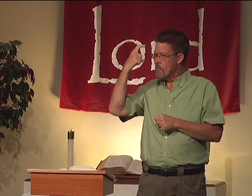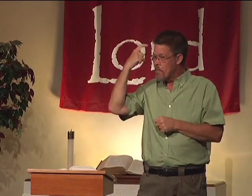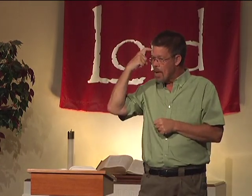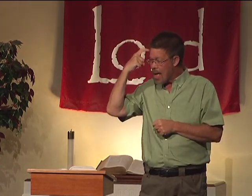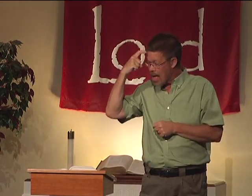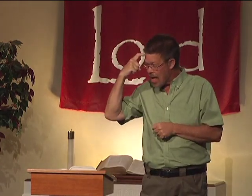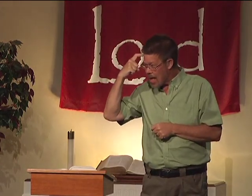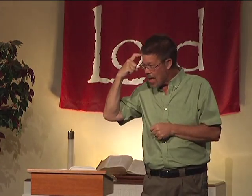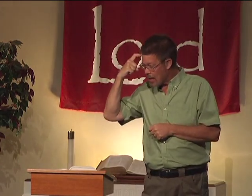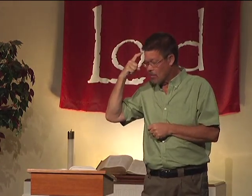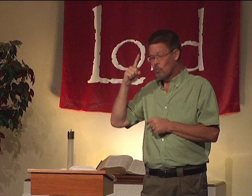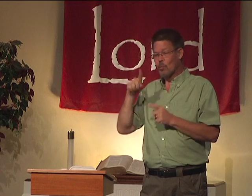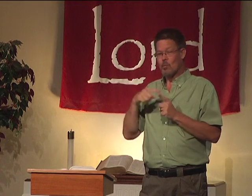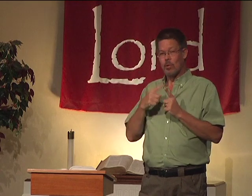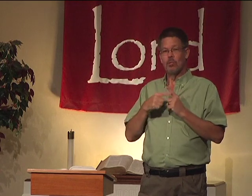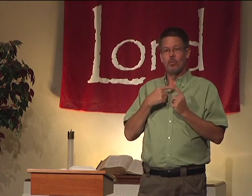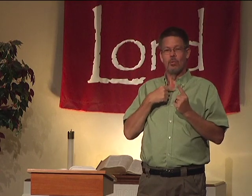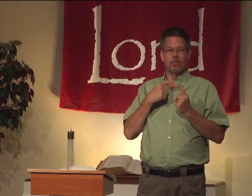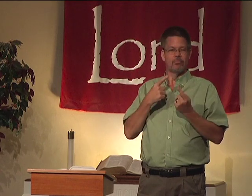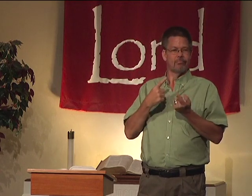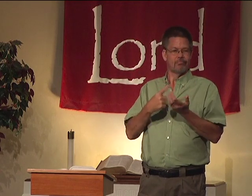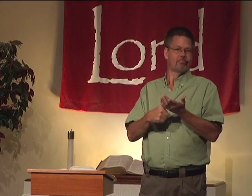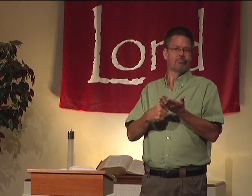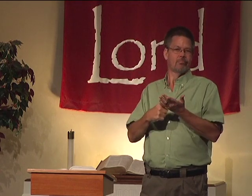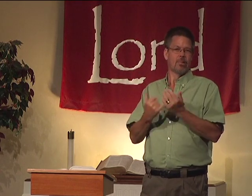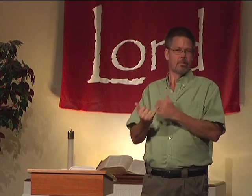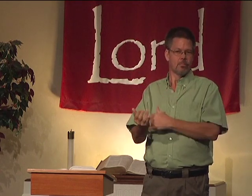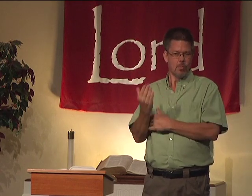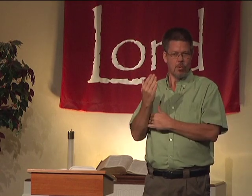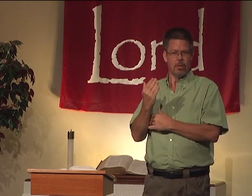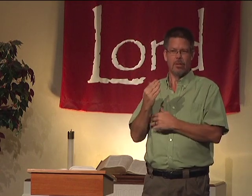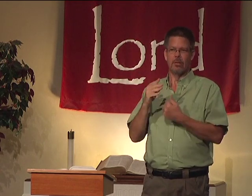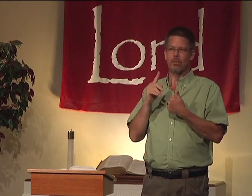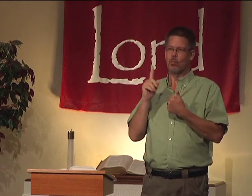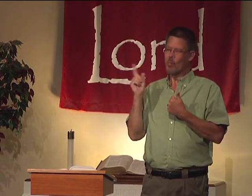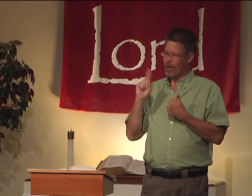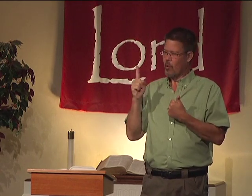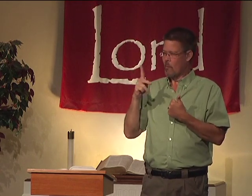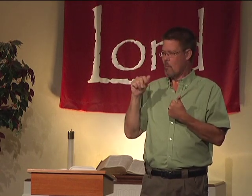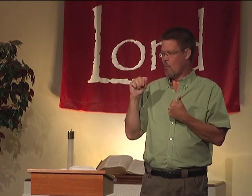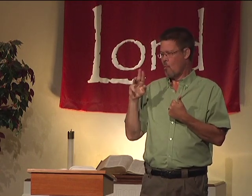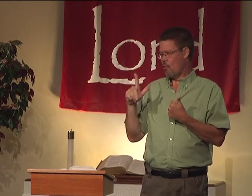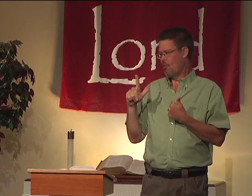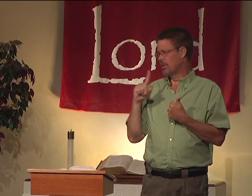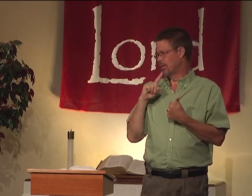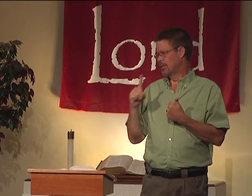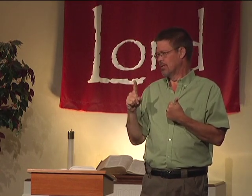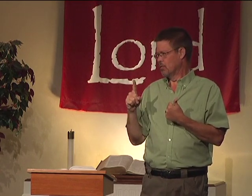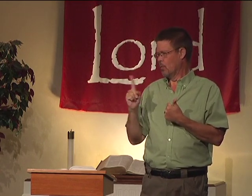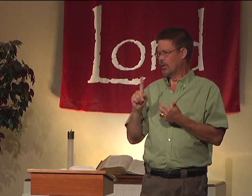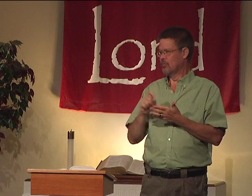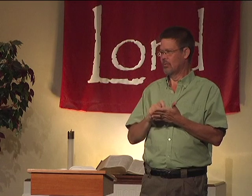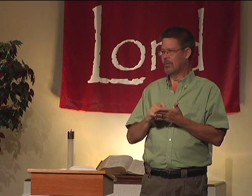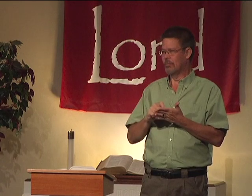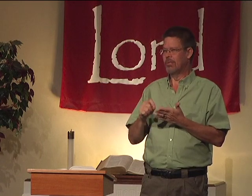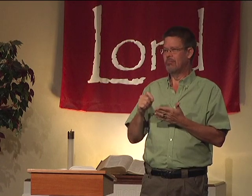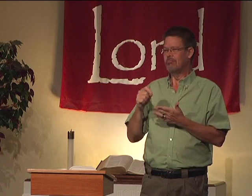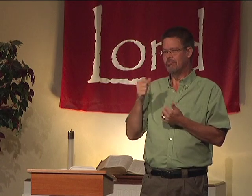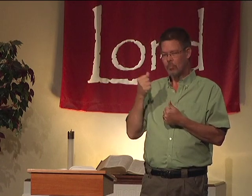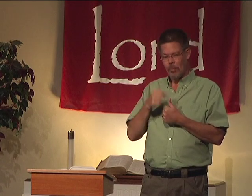So several things I want you to keep in mind while we're discussing this this morning. I want you to remember where Paul is when